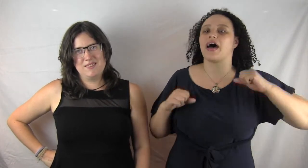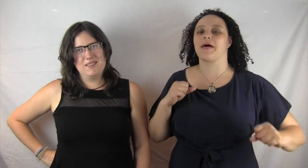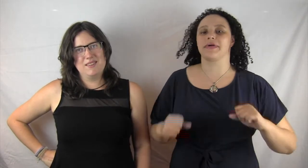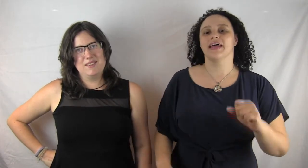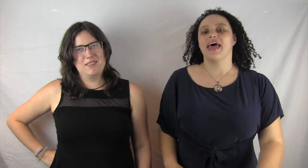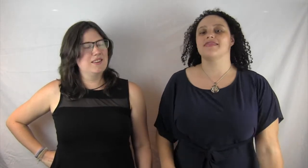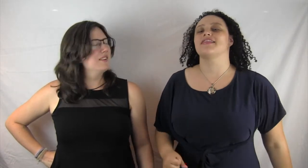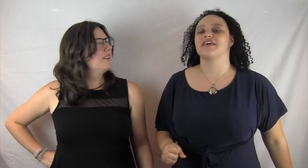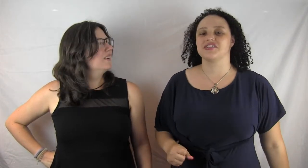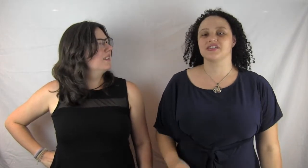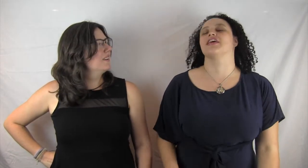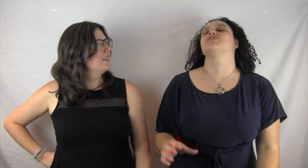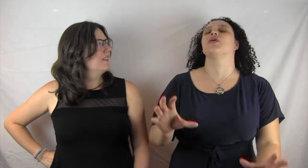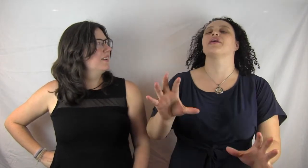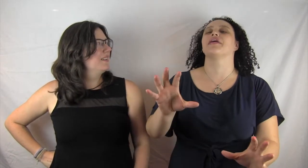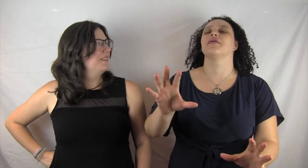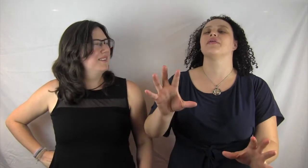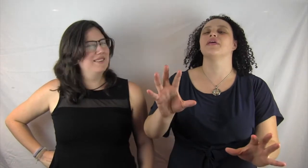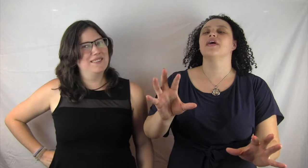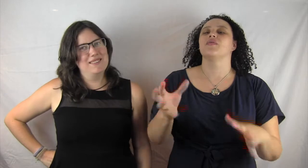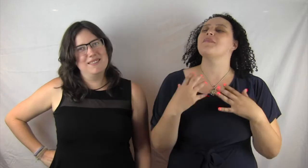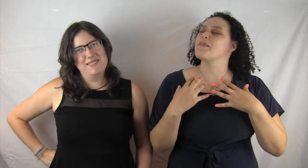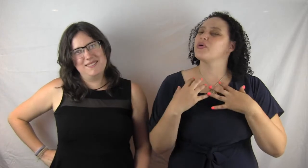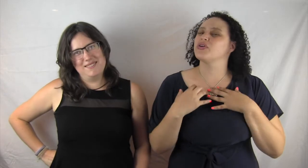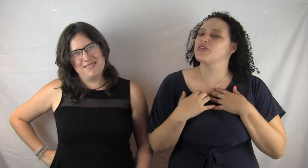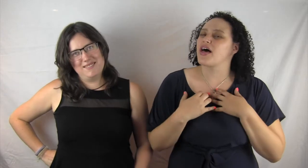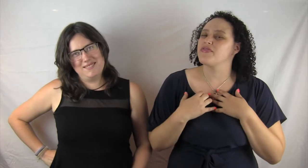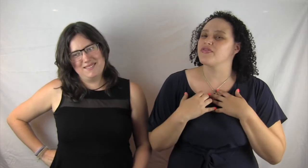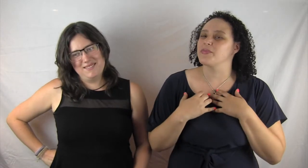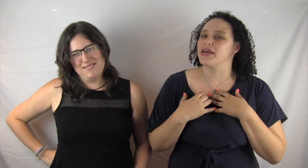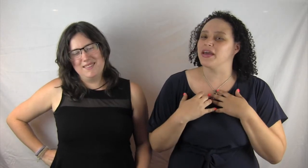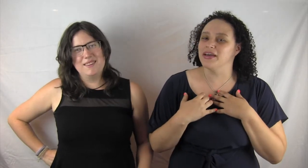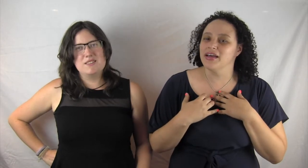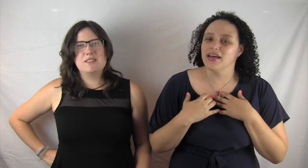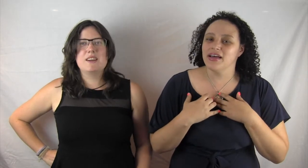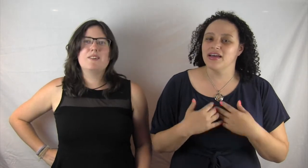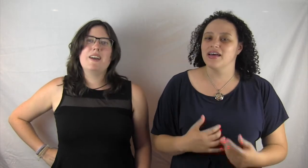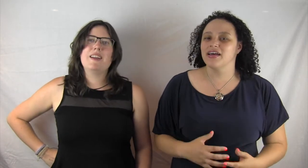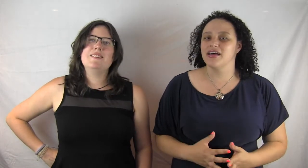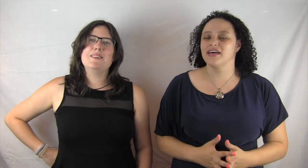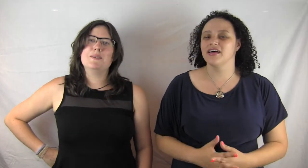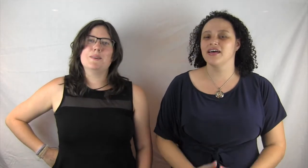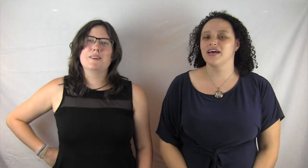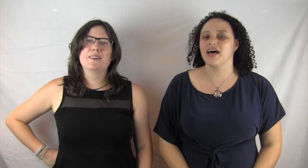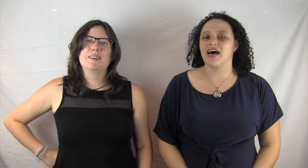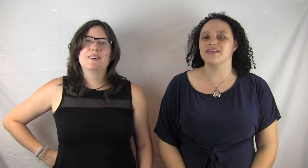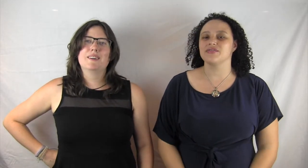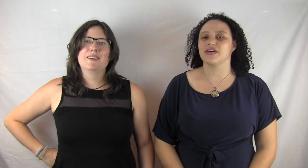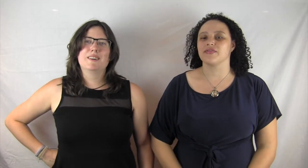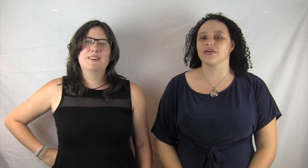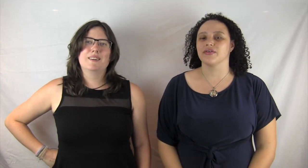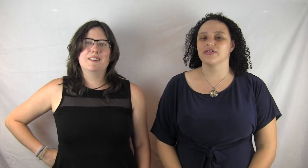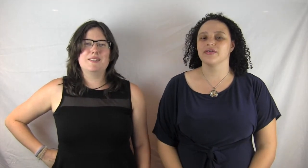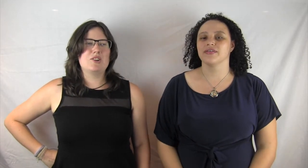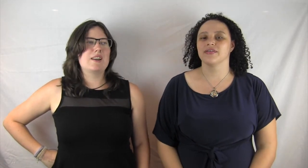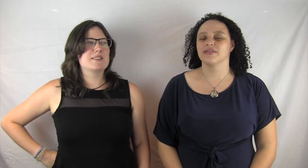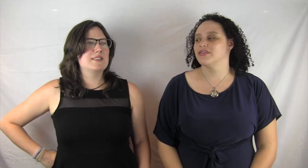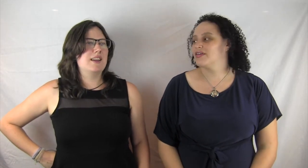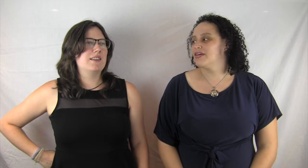happy. And then Legend is like, don't go. Remember your love for me. She's like, right, I do. I do love you. And Jax is like,